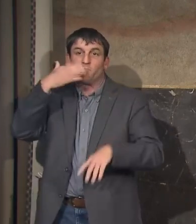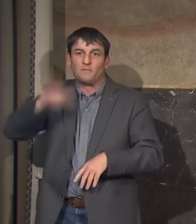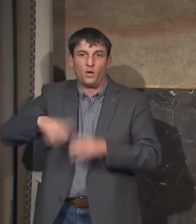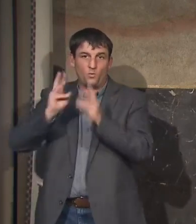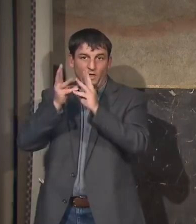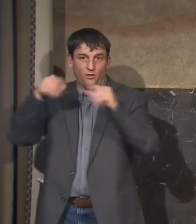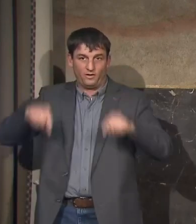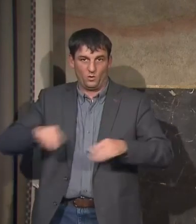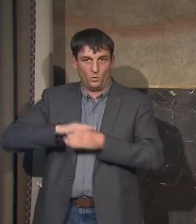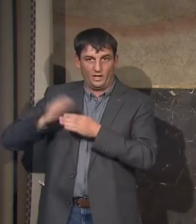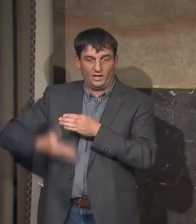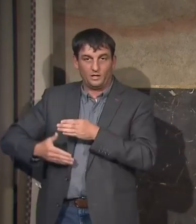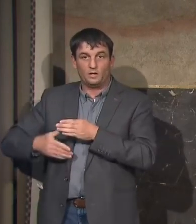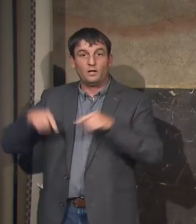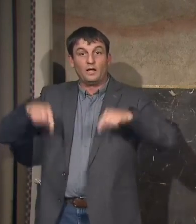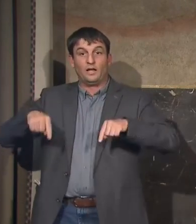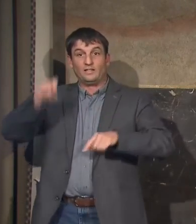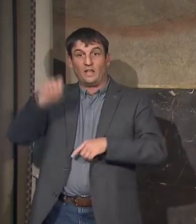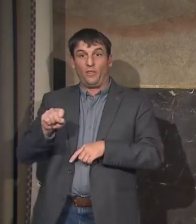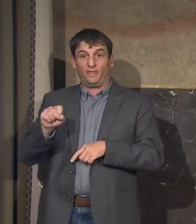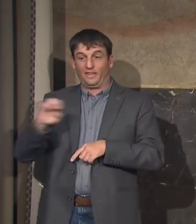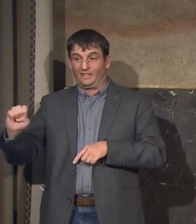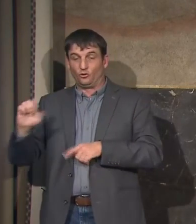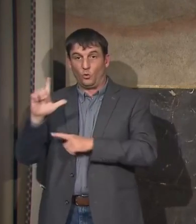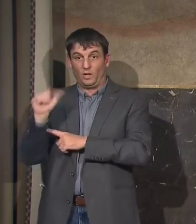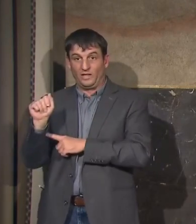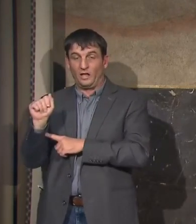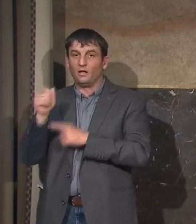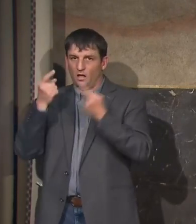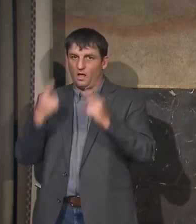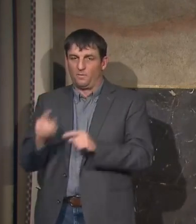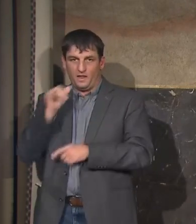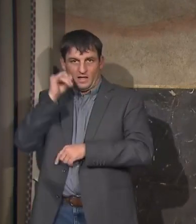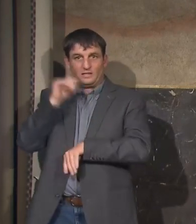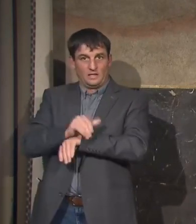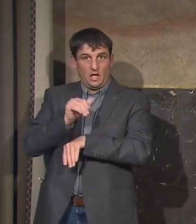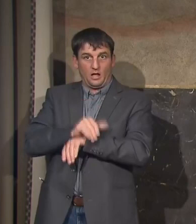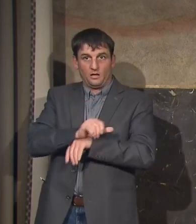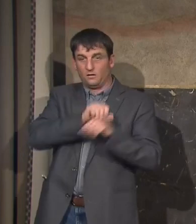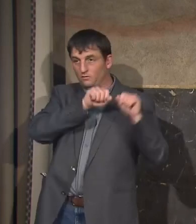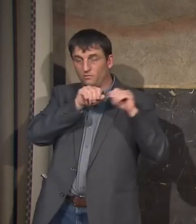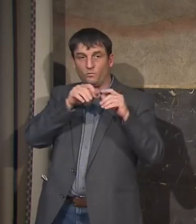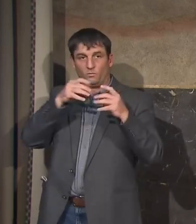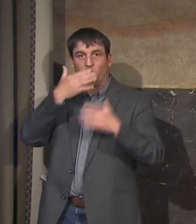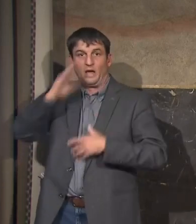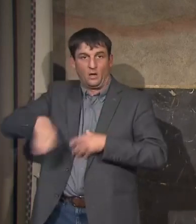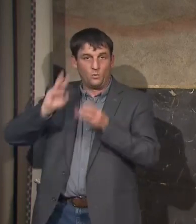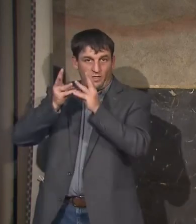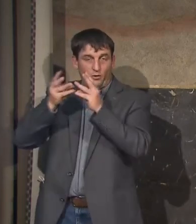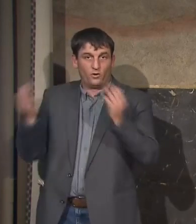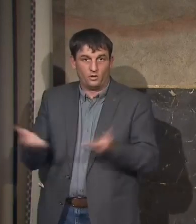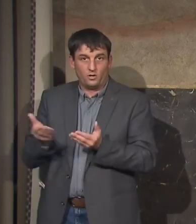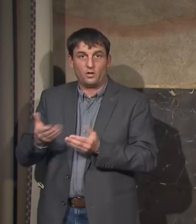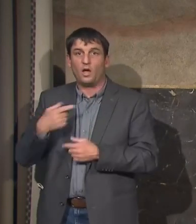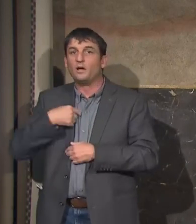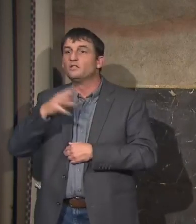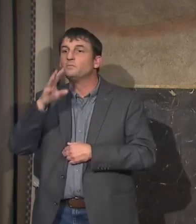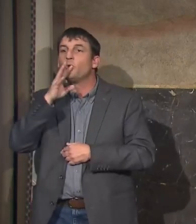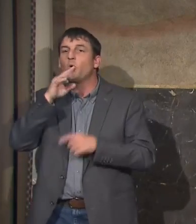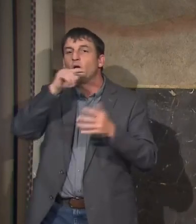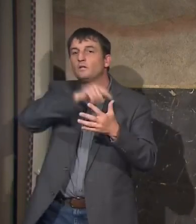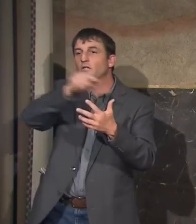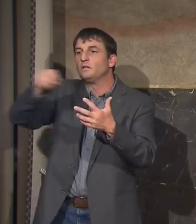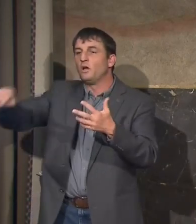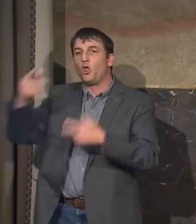Southeast Louisiana last night we experienced severe weather and I've spoken to three parish presidents,